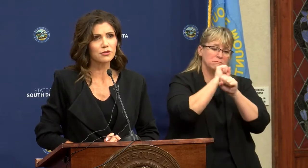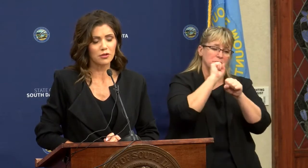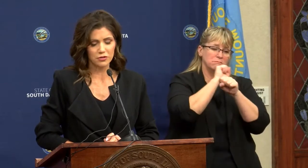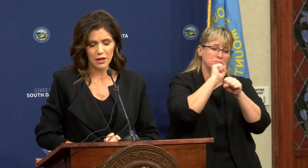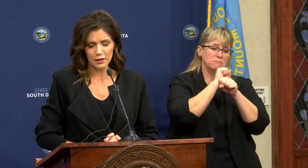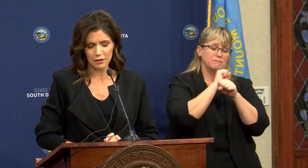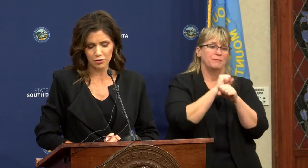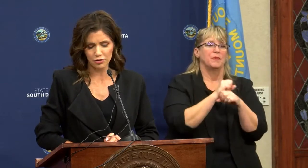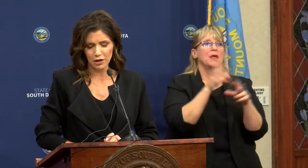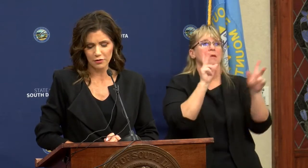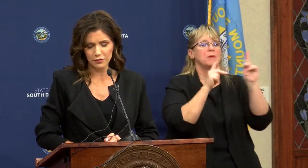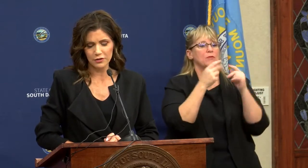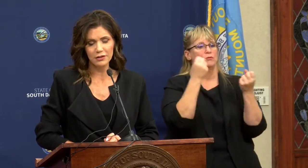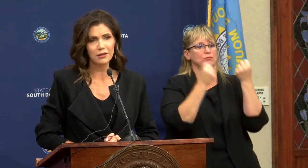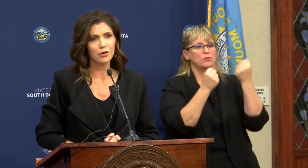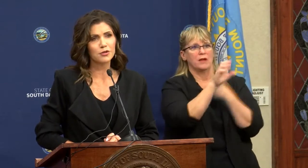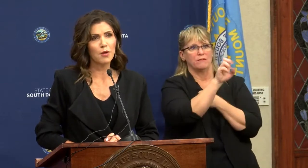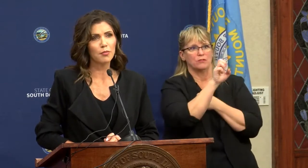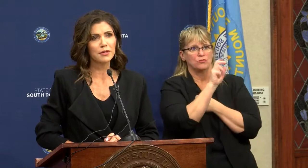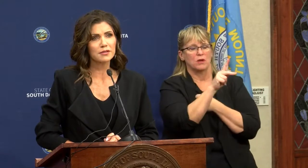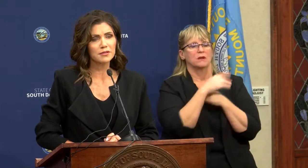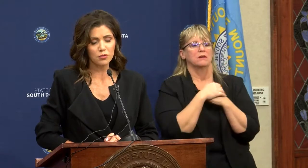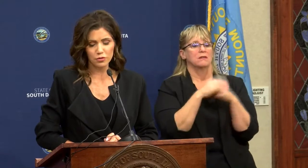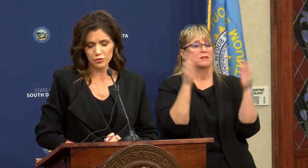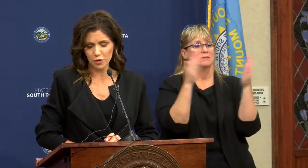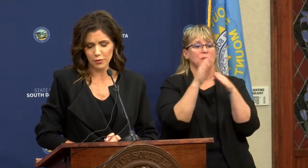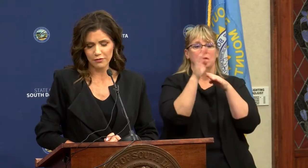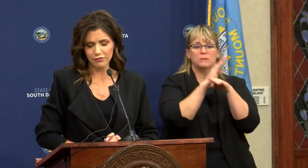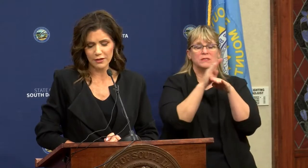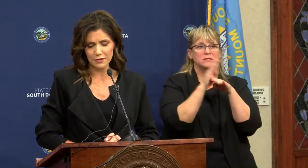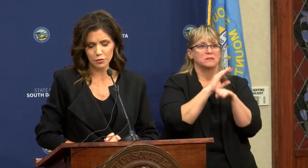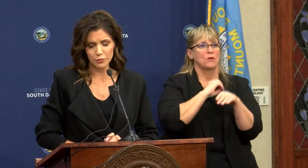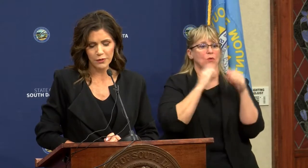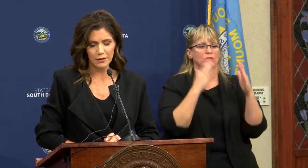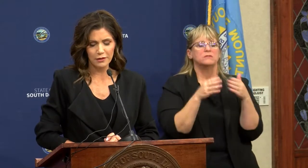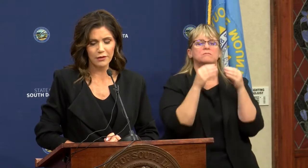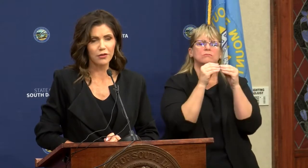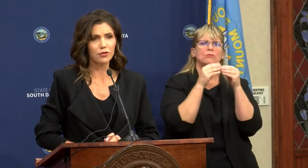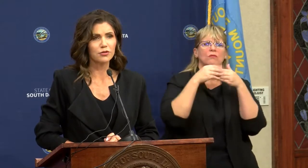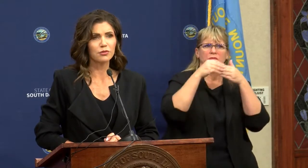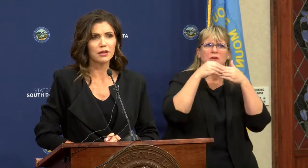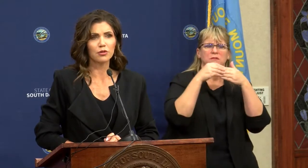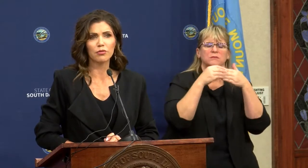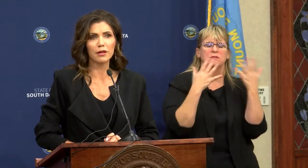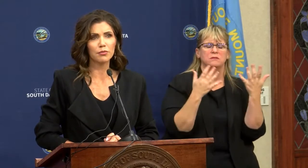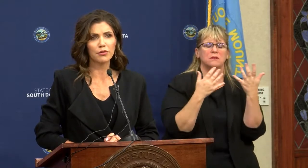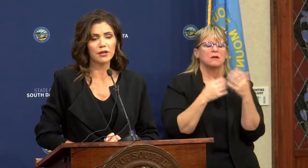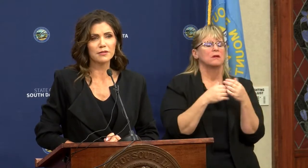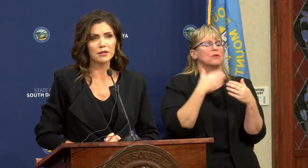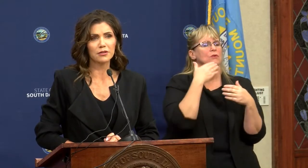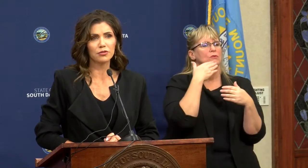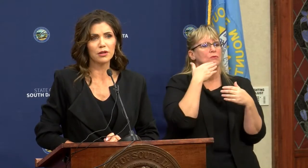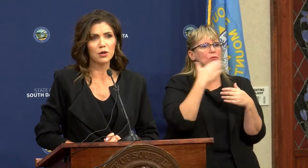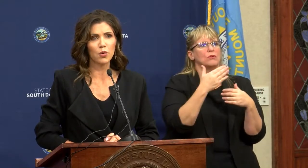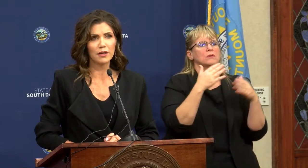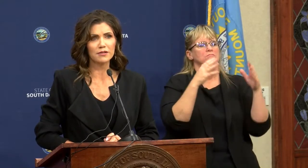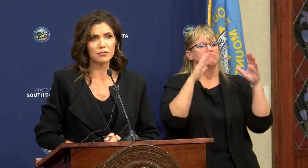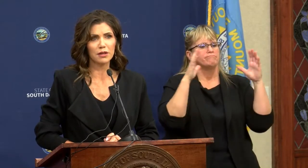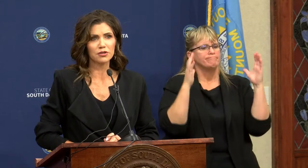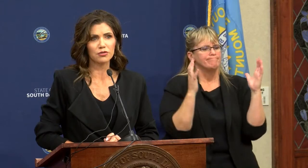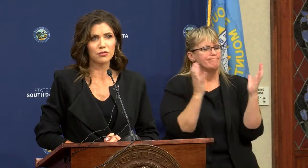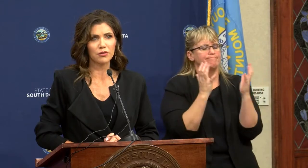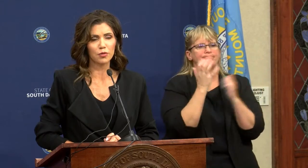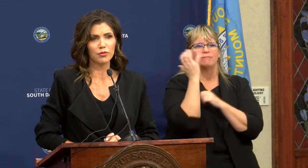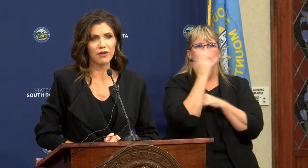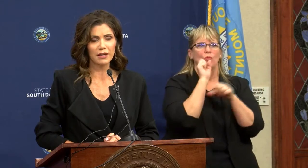drivers are stocking our shelves, our small business owners are being flexible and they're doing incredible things in unique ways